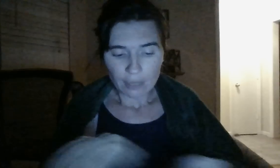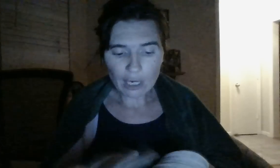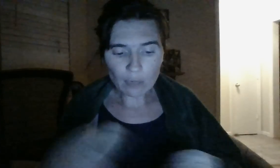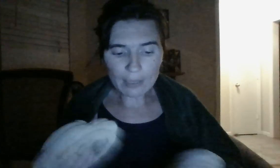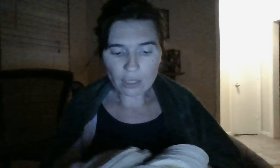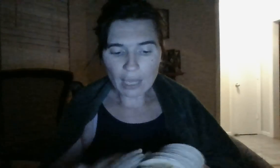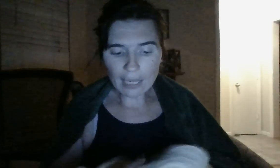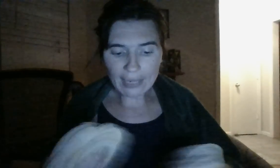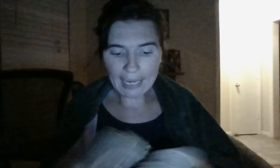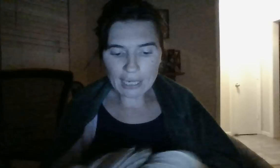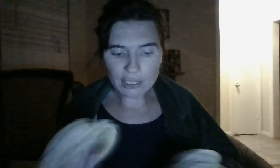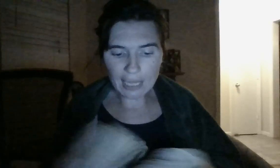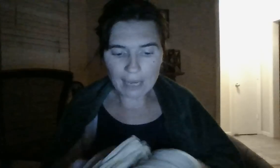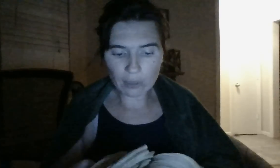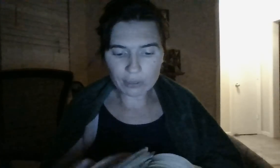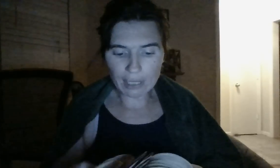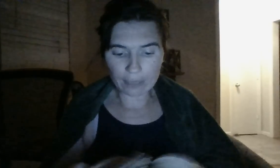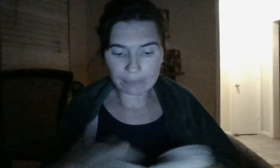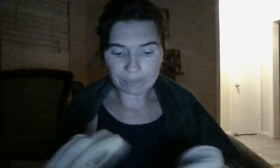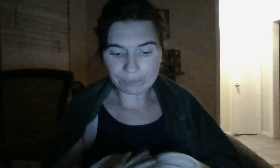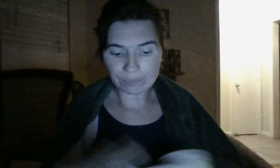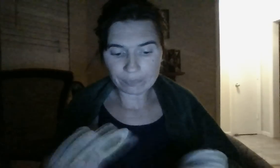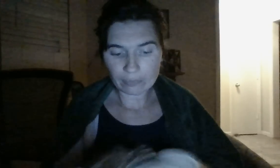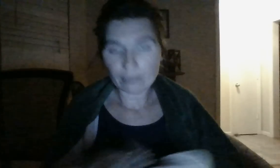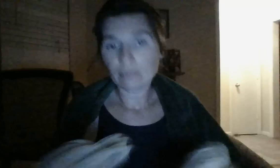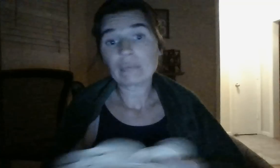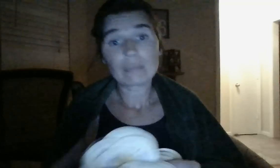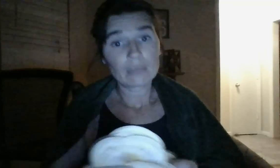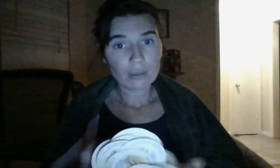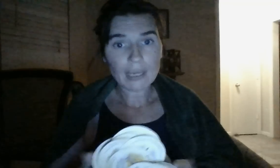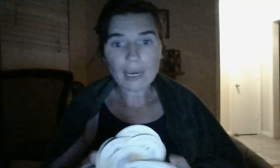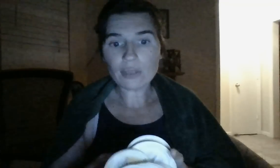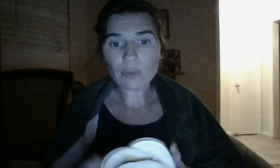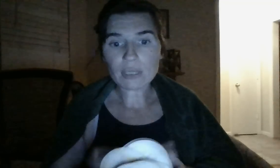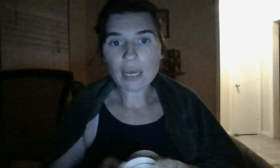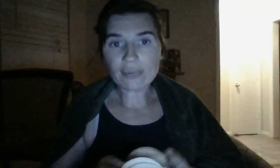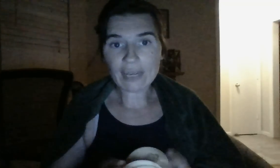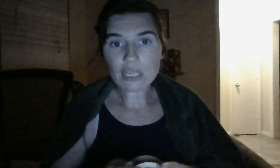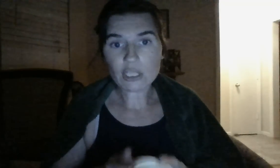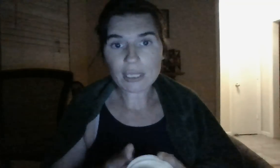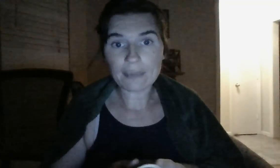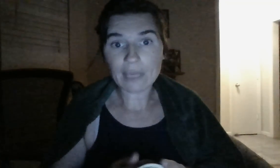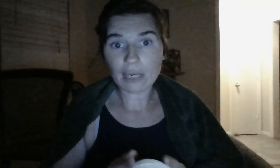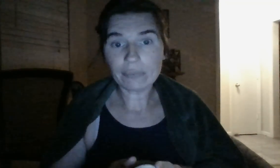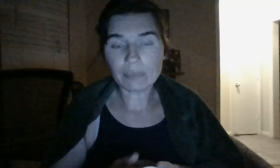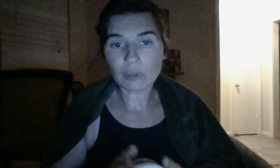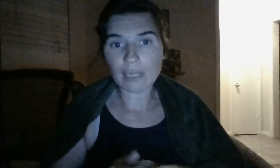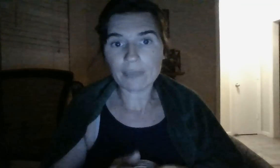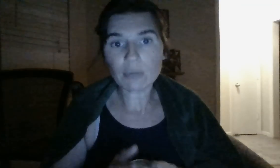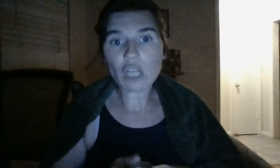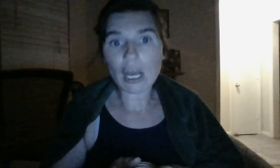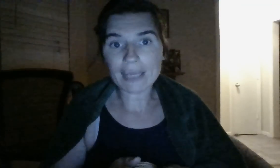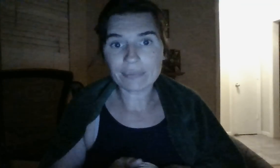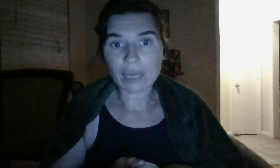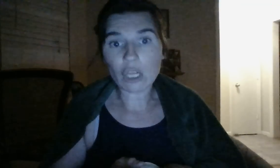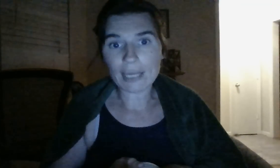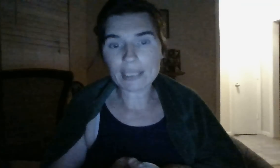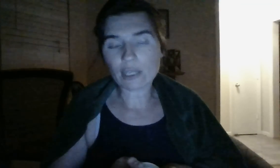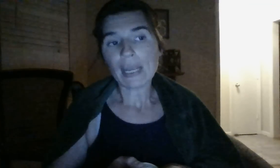There was a lot of vacation time built up. Okay. I heard there was a lot of vacation time there built up. There was a lot. A lot. So,